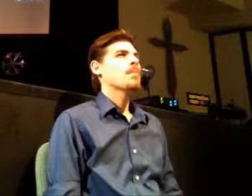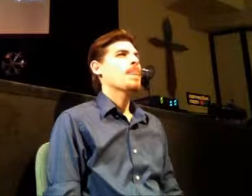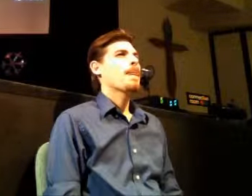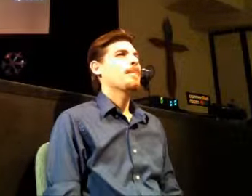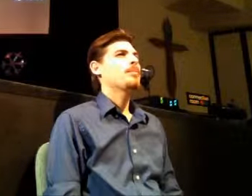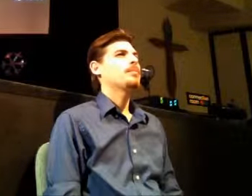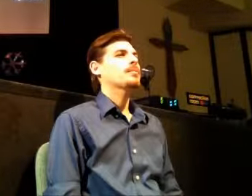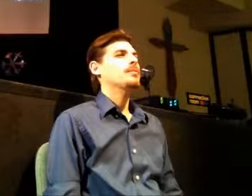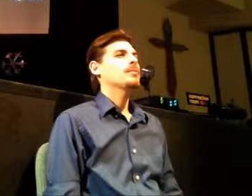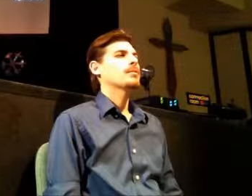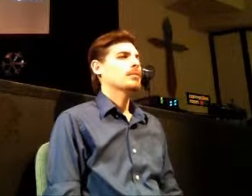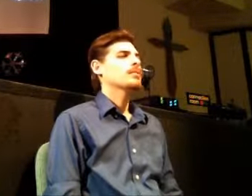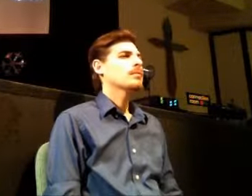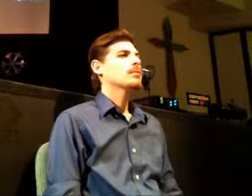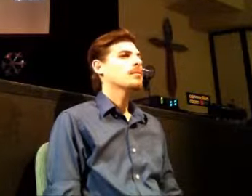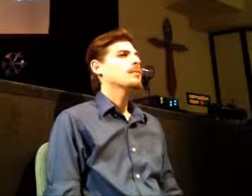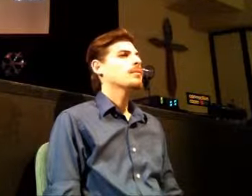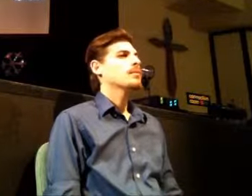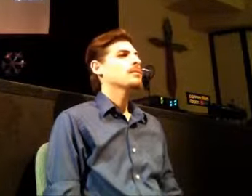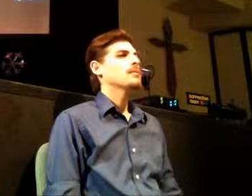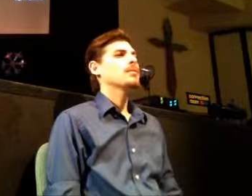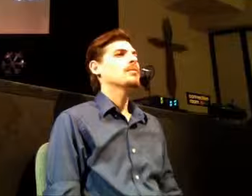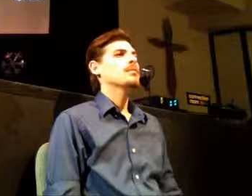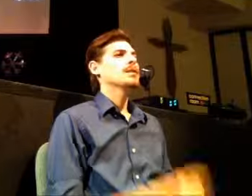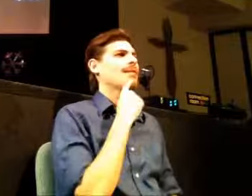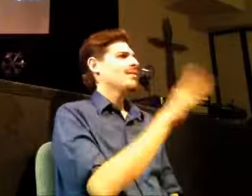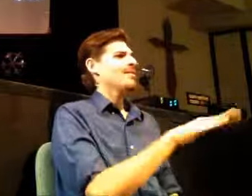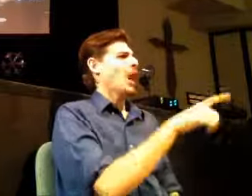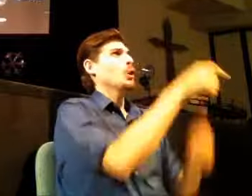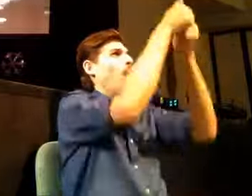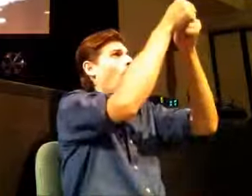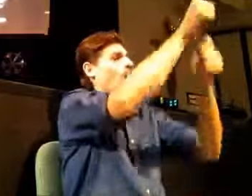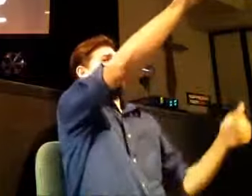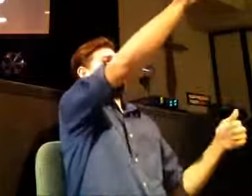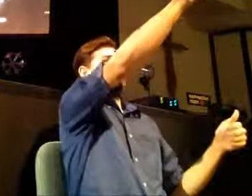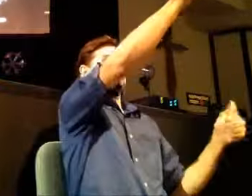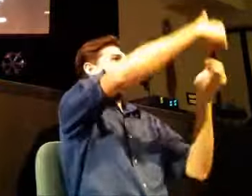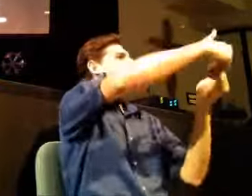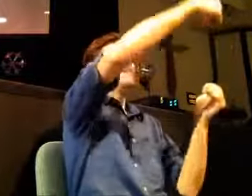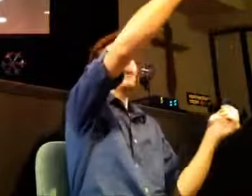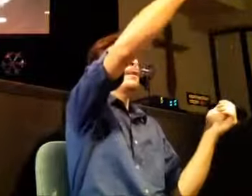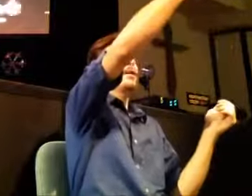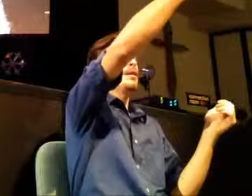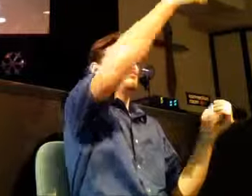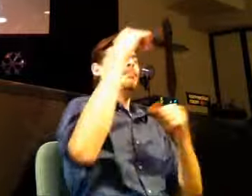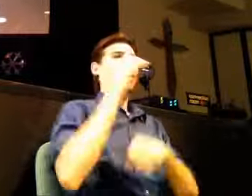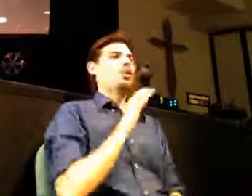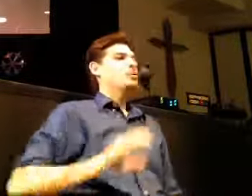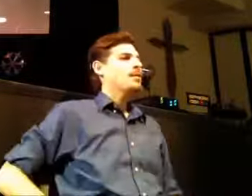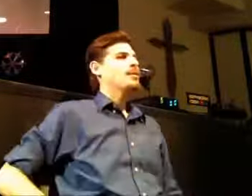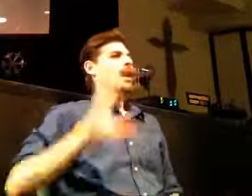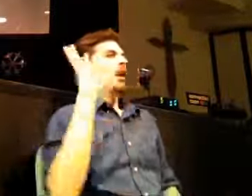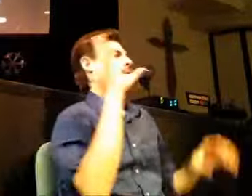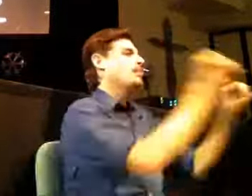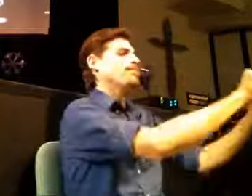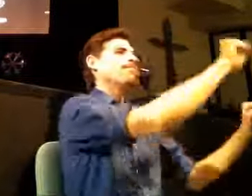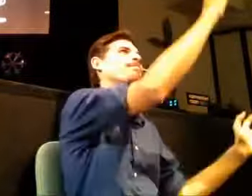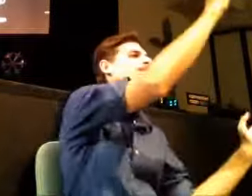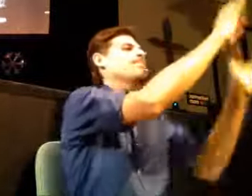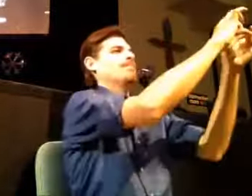near by the blood of Christ. And you understand you are so far from God, separated from him. And it is through Christ that you found salvation. Nothing in this world keeps